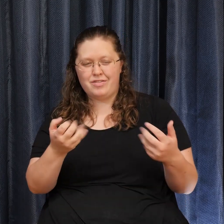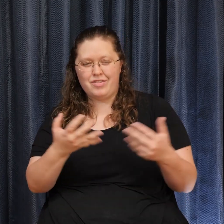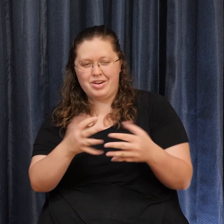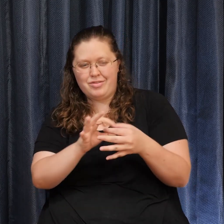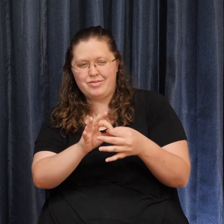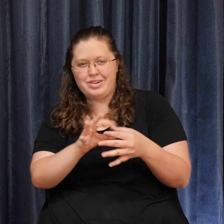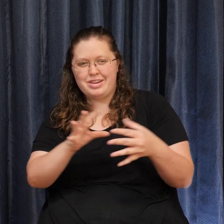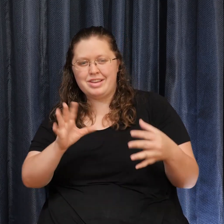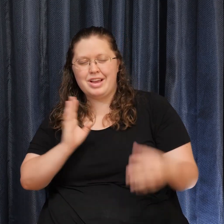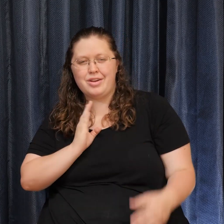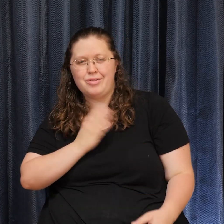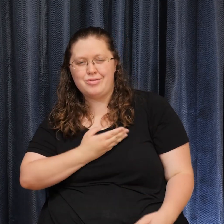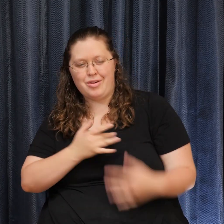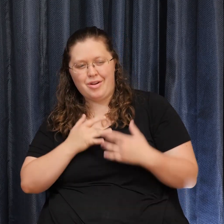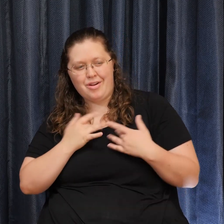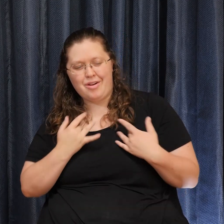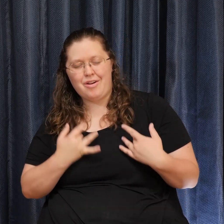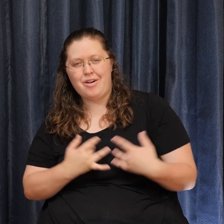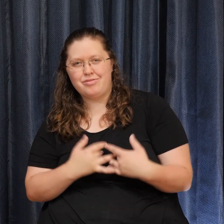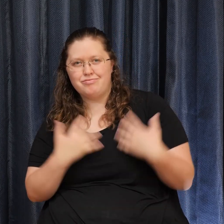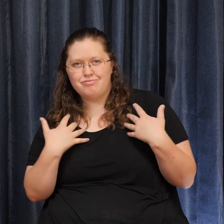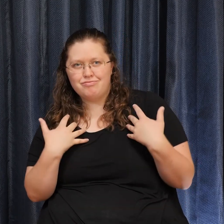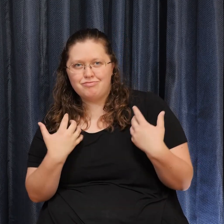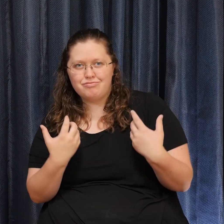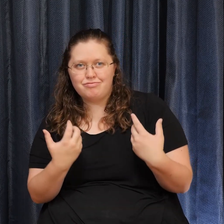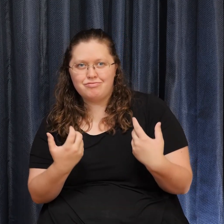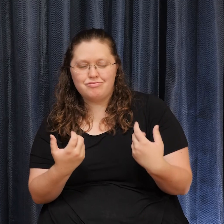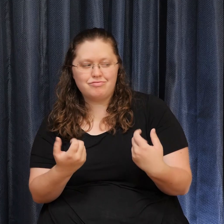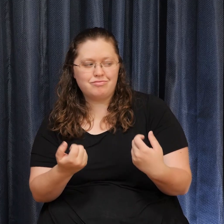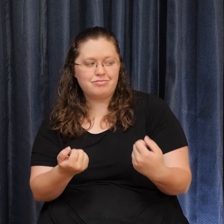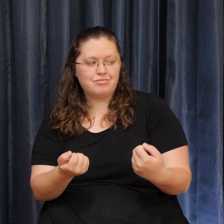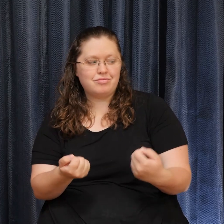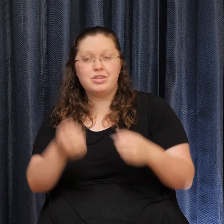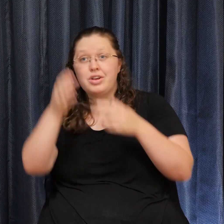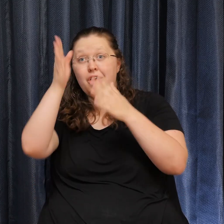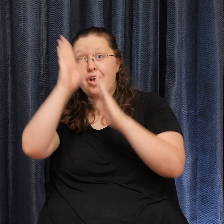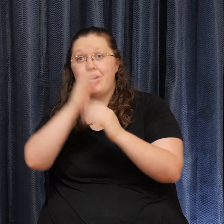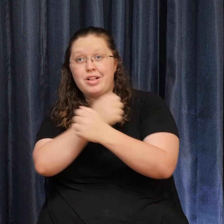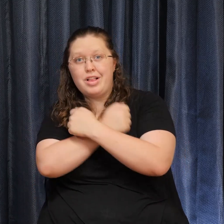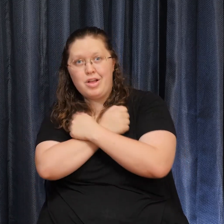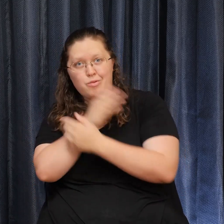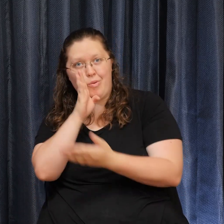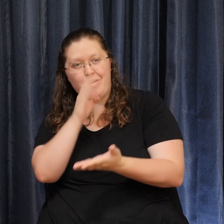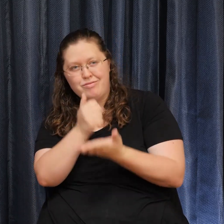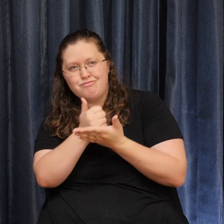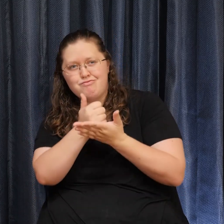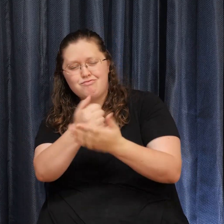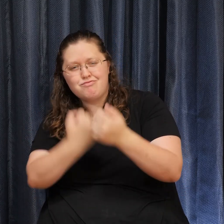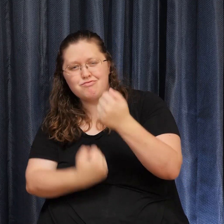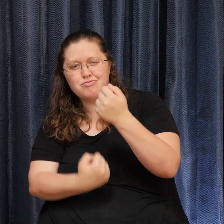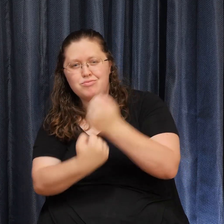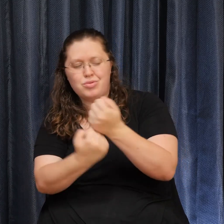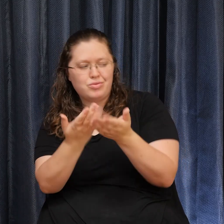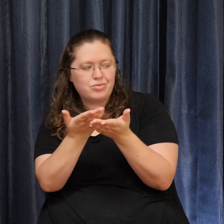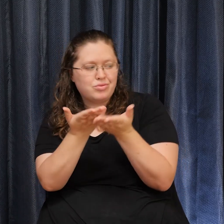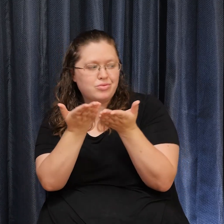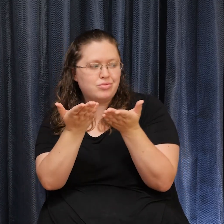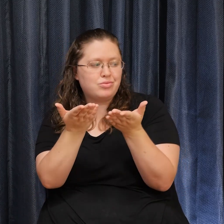hearts. God's love will carry you. Forgiveness will heal